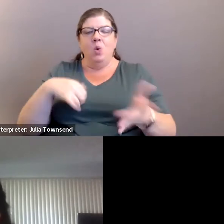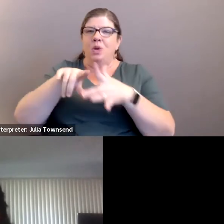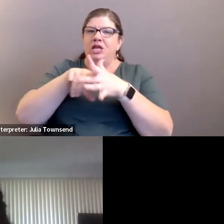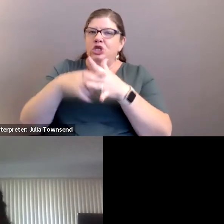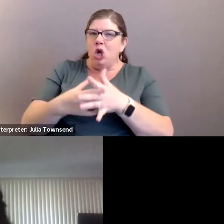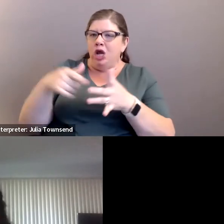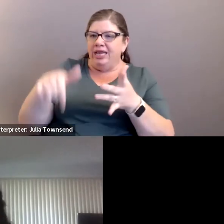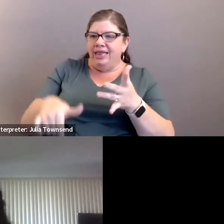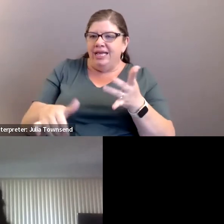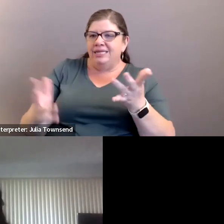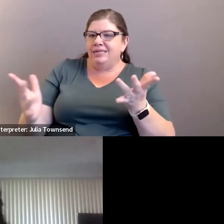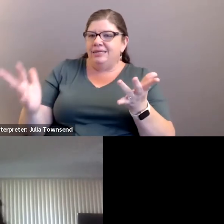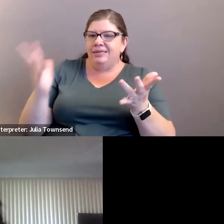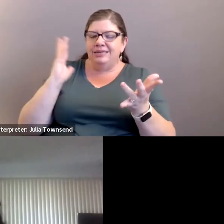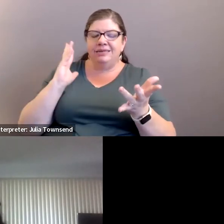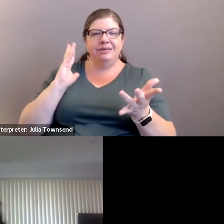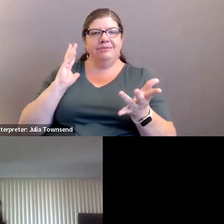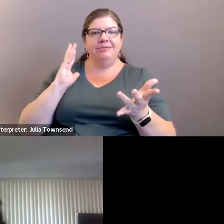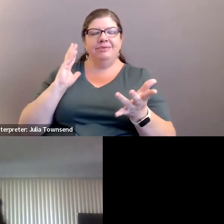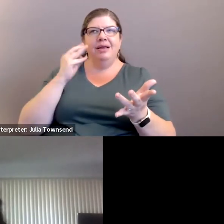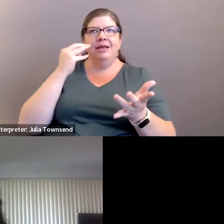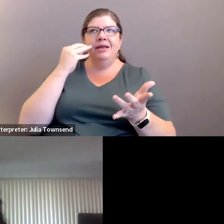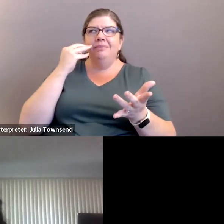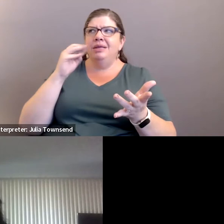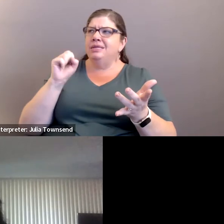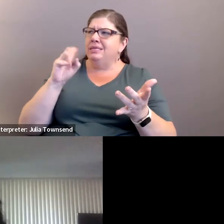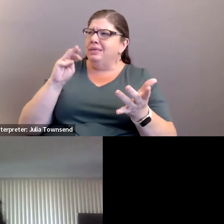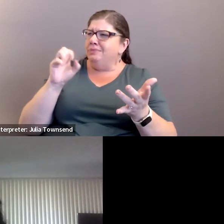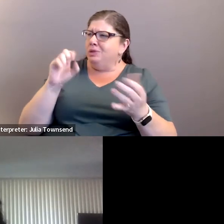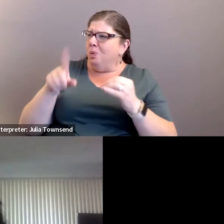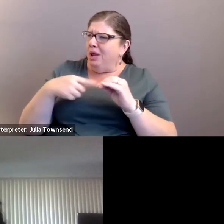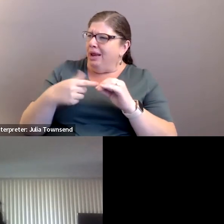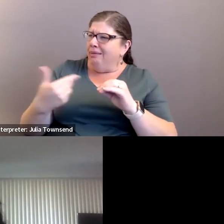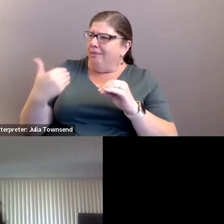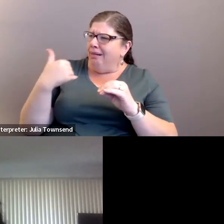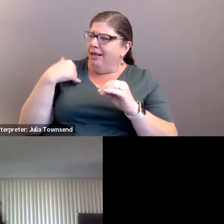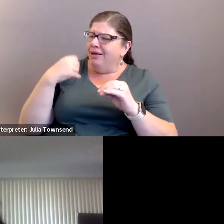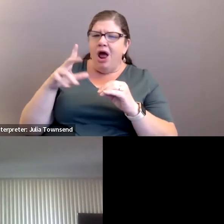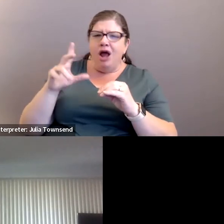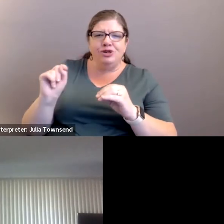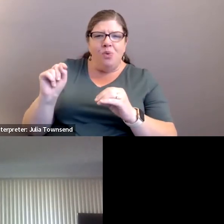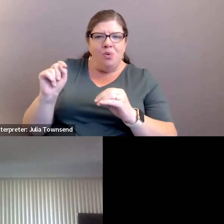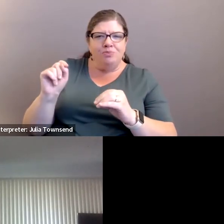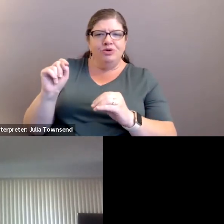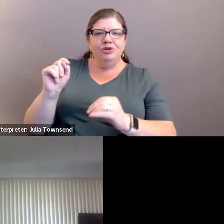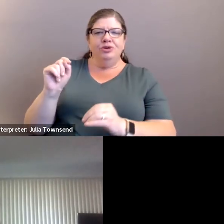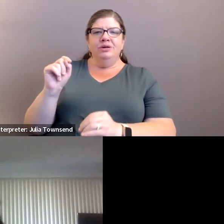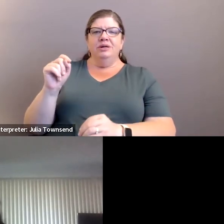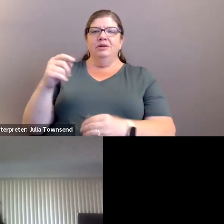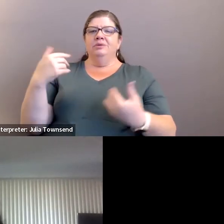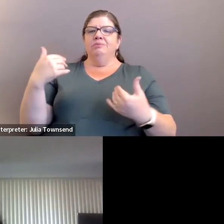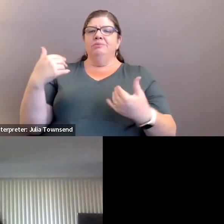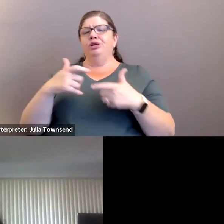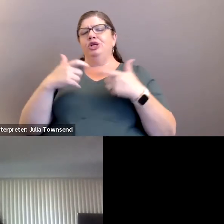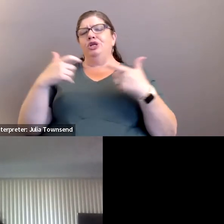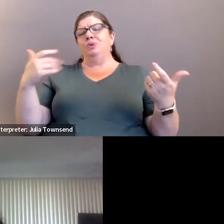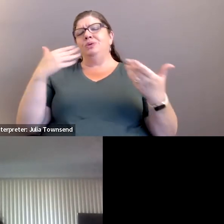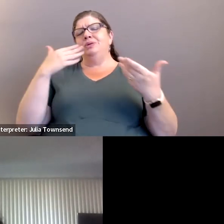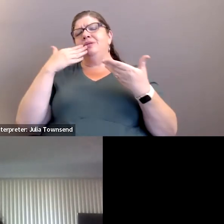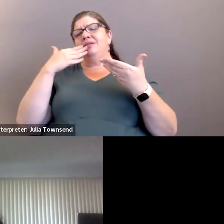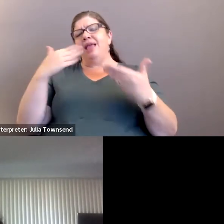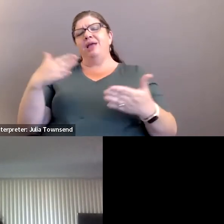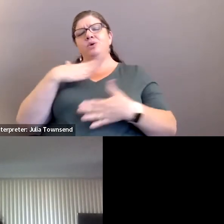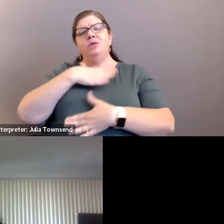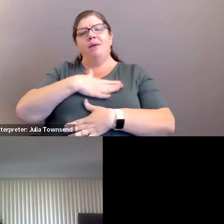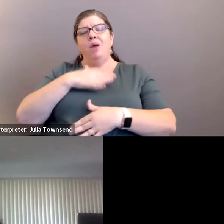started this miss Sims Moten back in October I believe and a huge a huge thank you it was